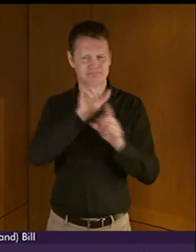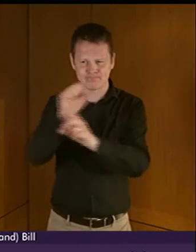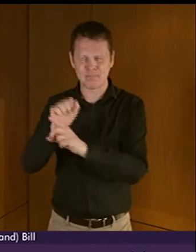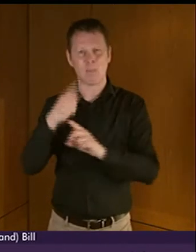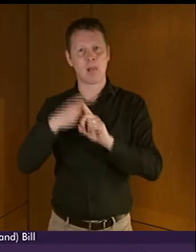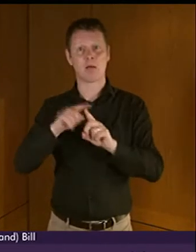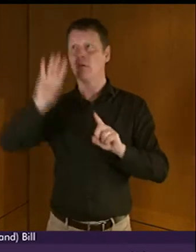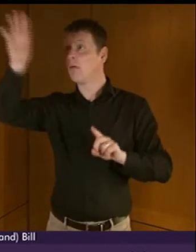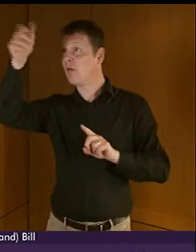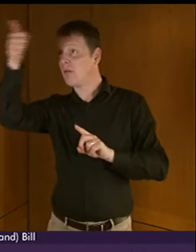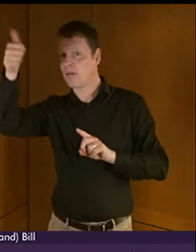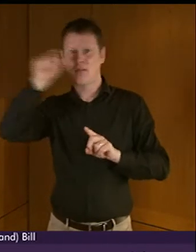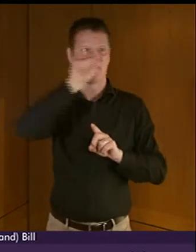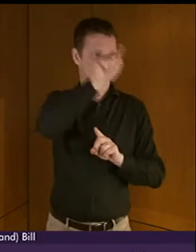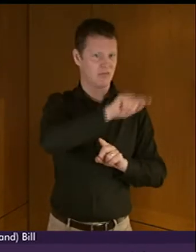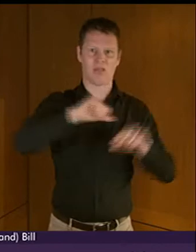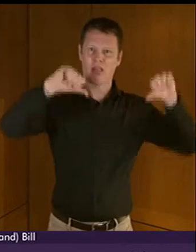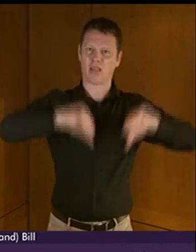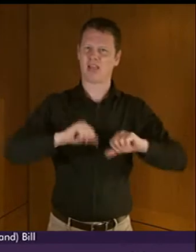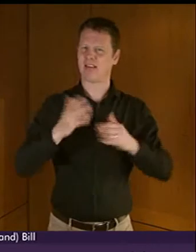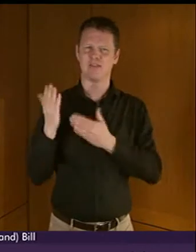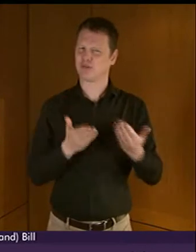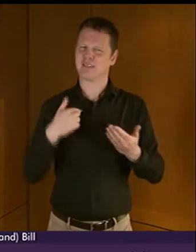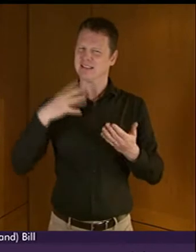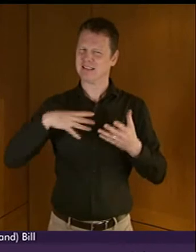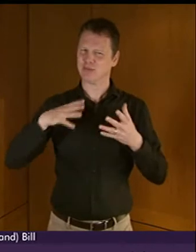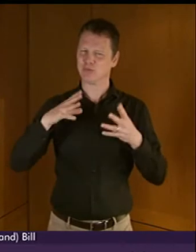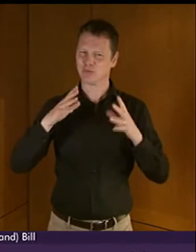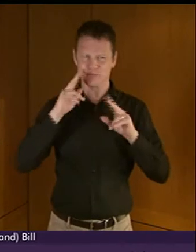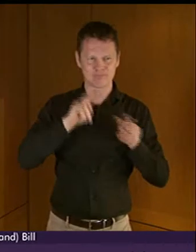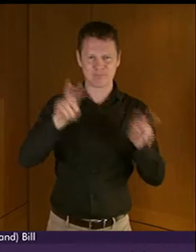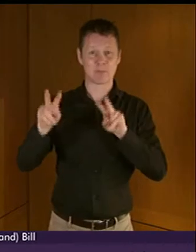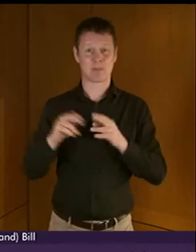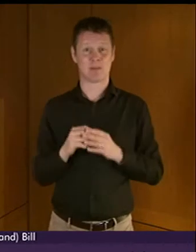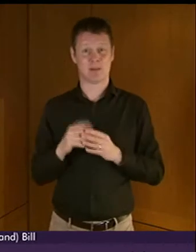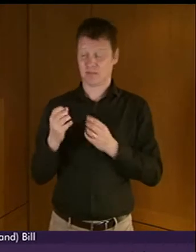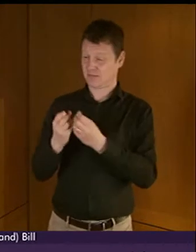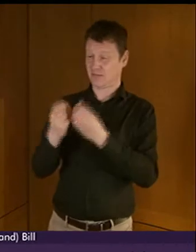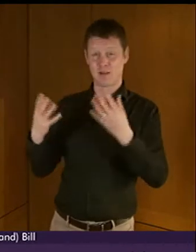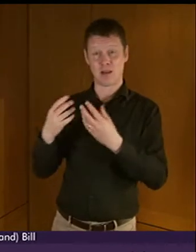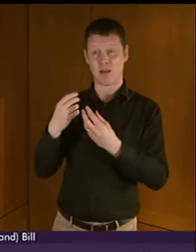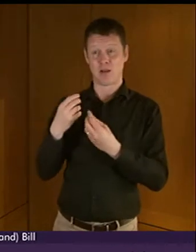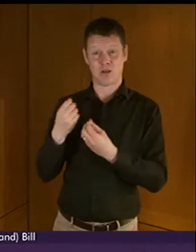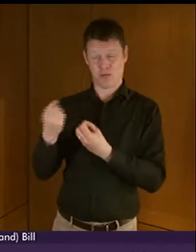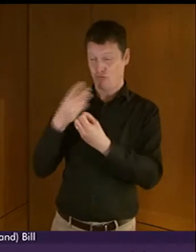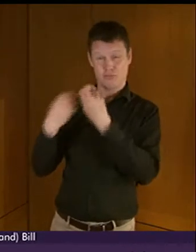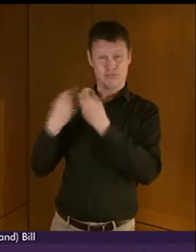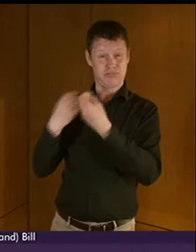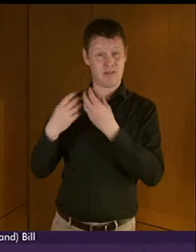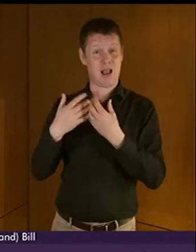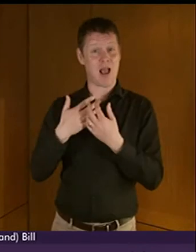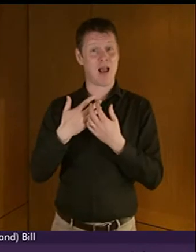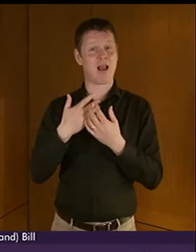doubt that the 12,533 respondents who reported using BSL at home in